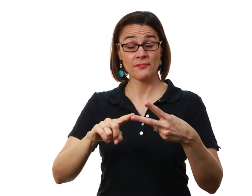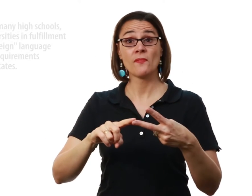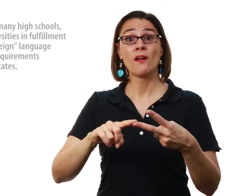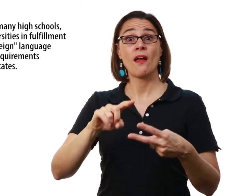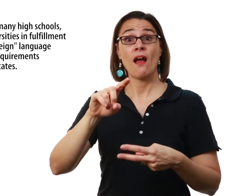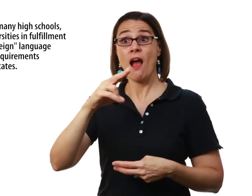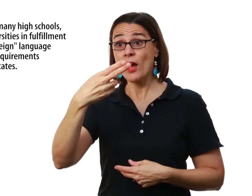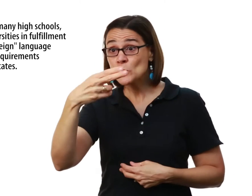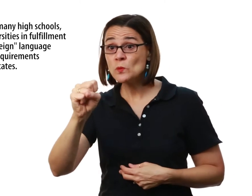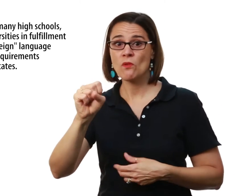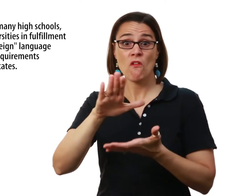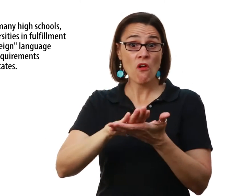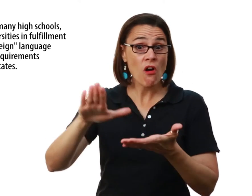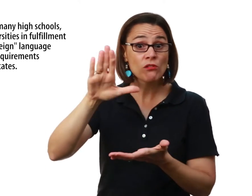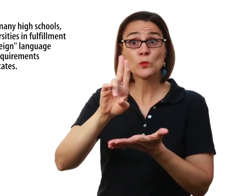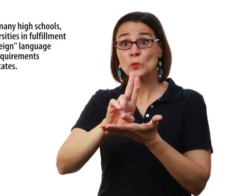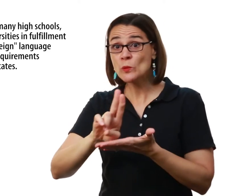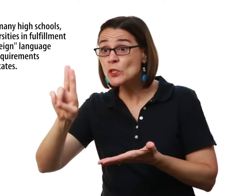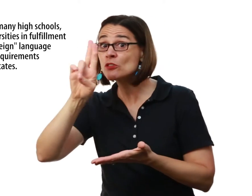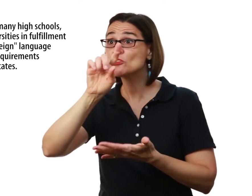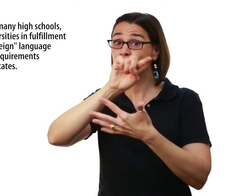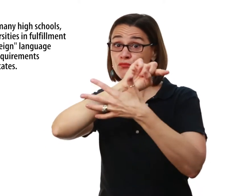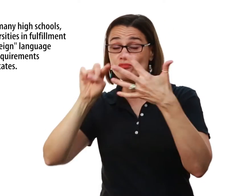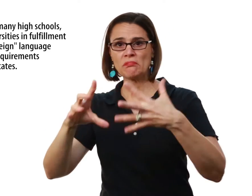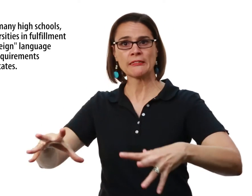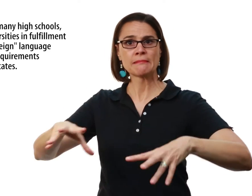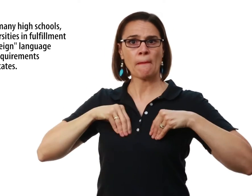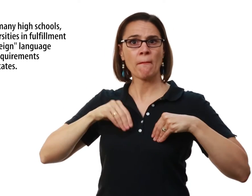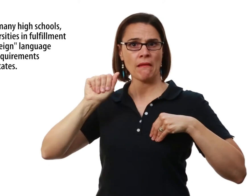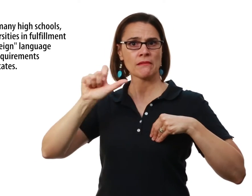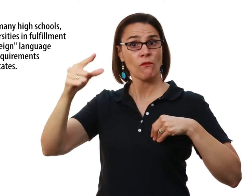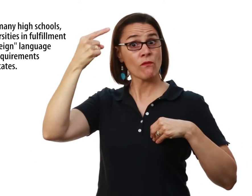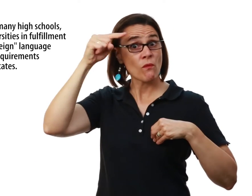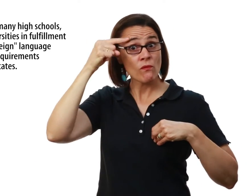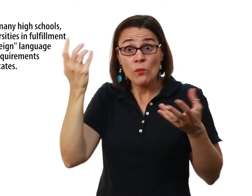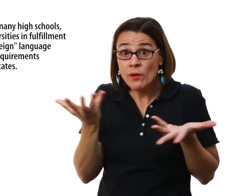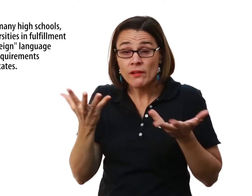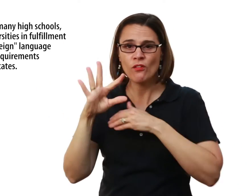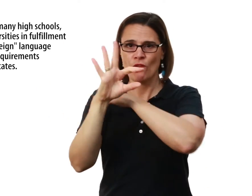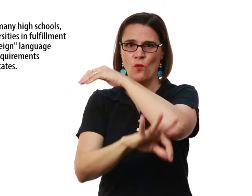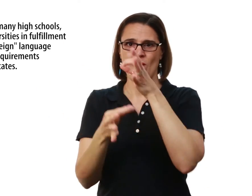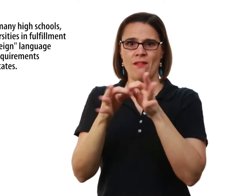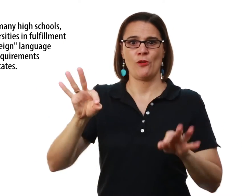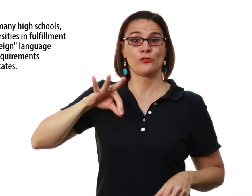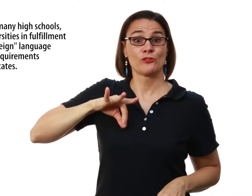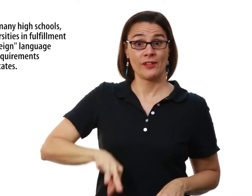In different high schools and universities and colleges They all accept American Sign Language as a foreign language credit